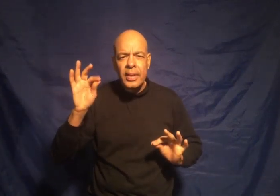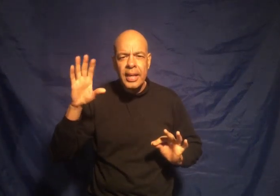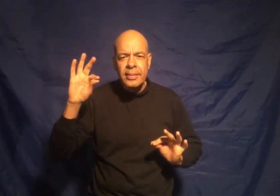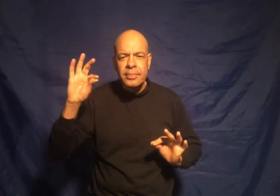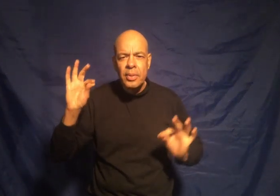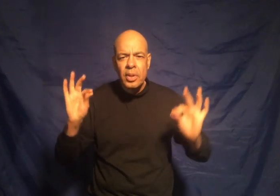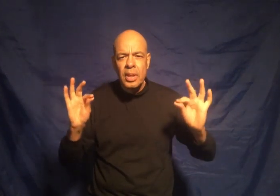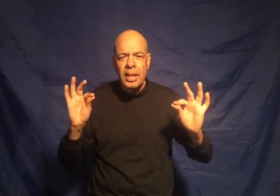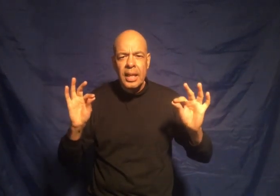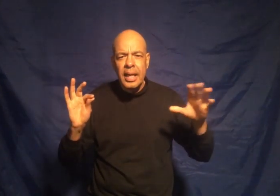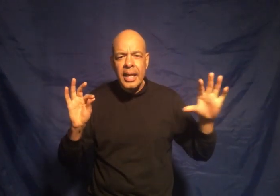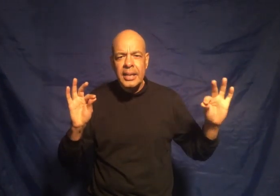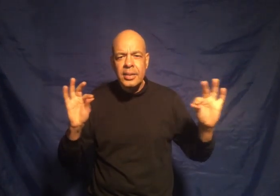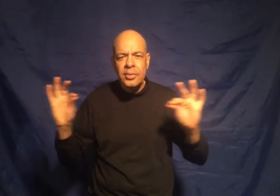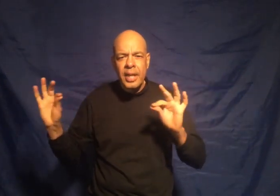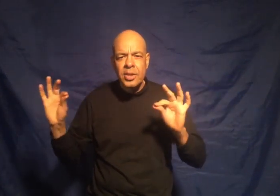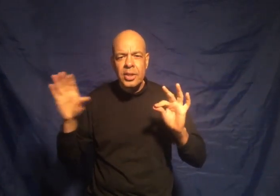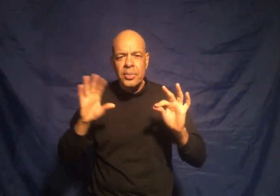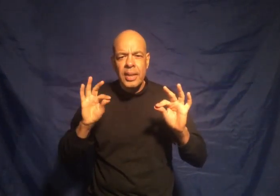right any direction you want